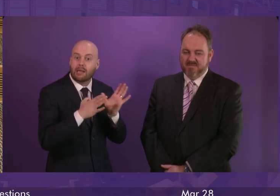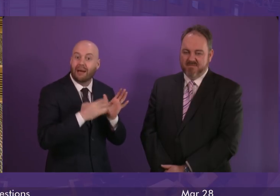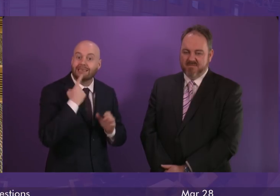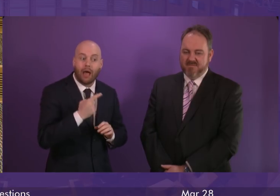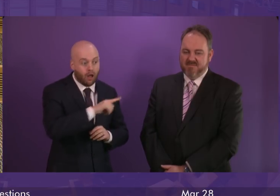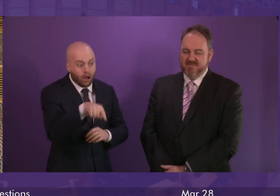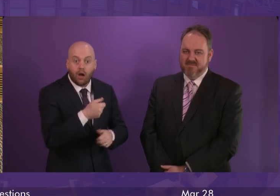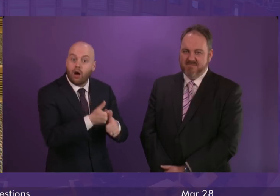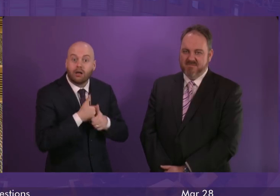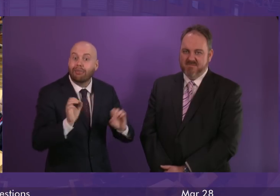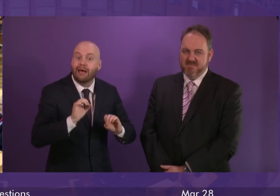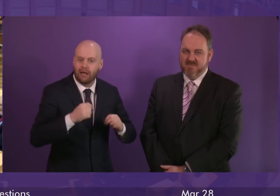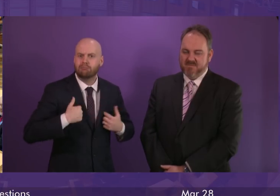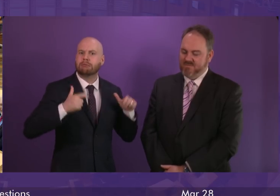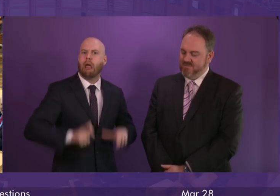stay. LAUGHTER